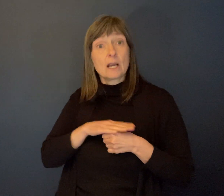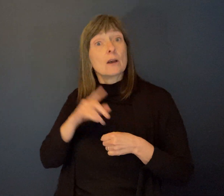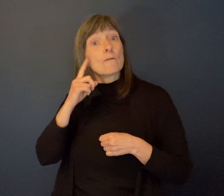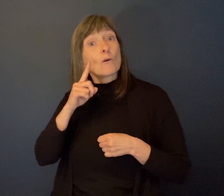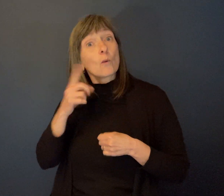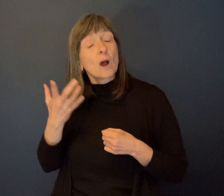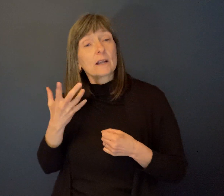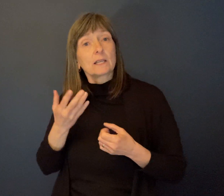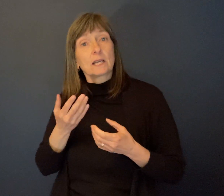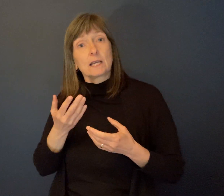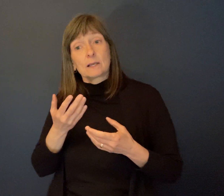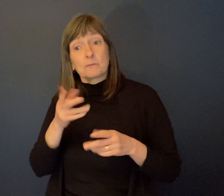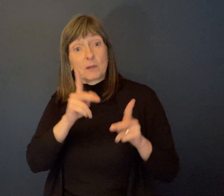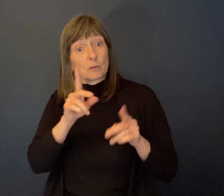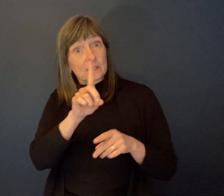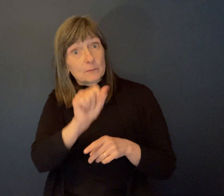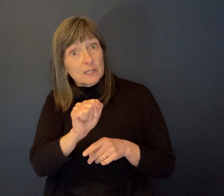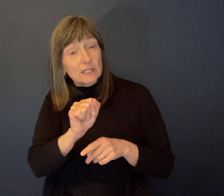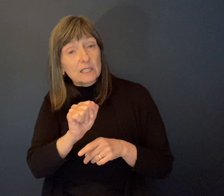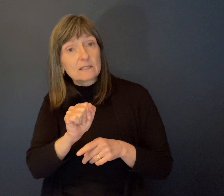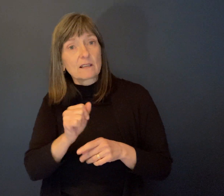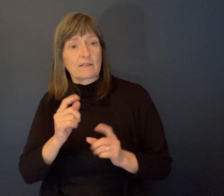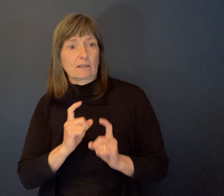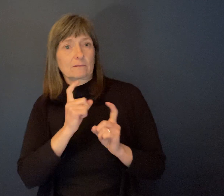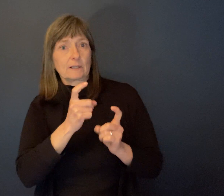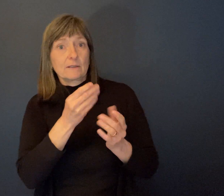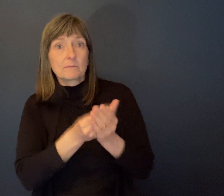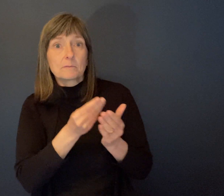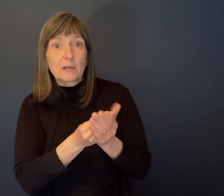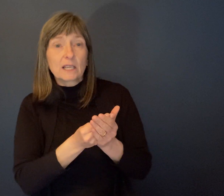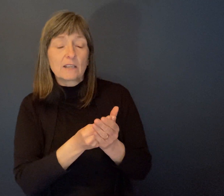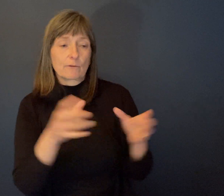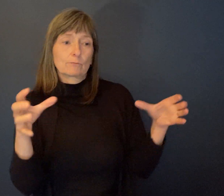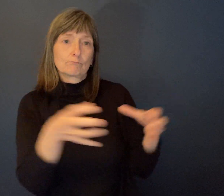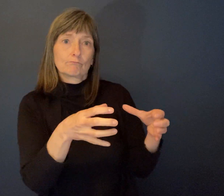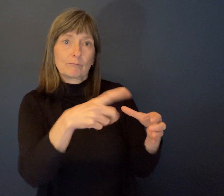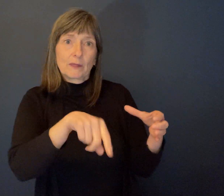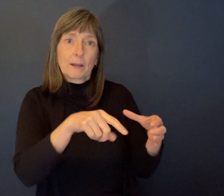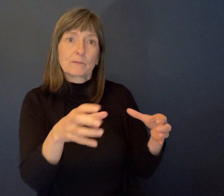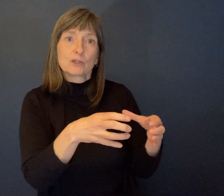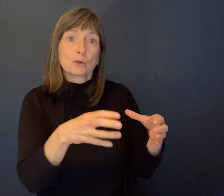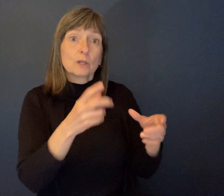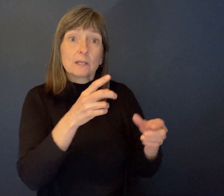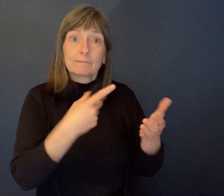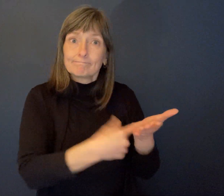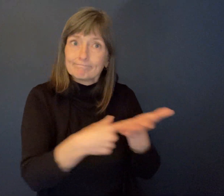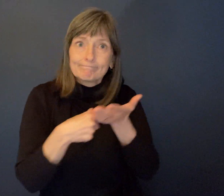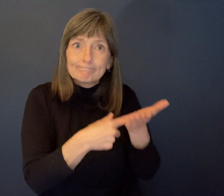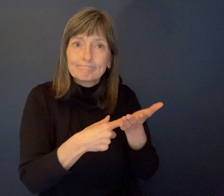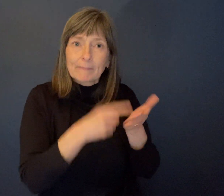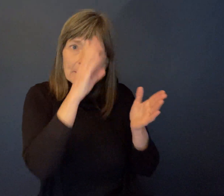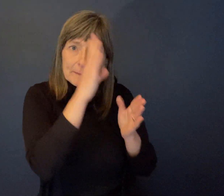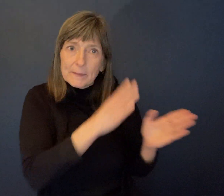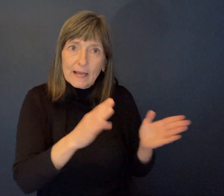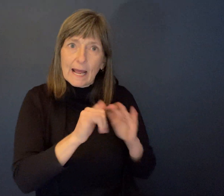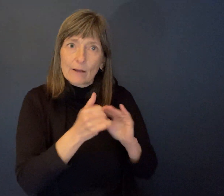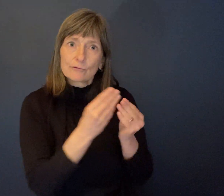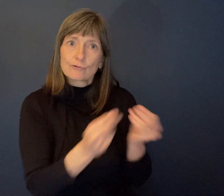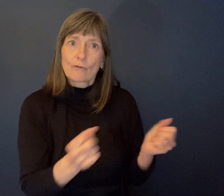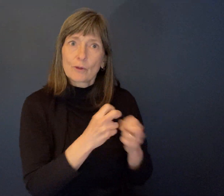individuals with disabilities to come together and talk about their issues that they were experiencing and to strategize how those issues could be addressed and